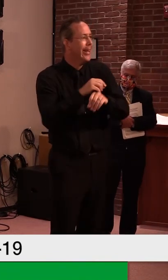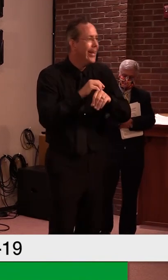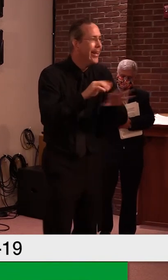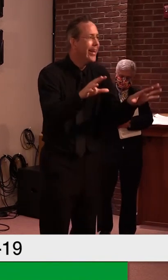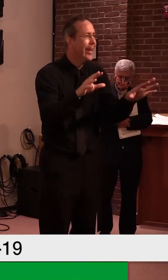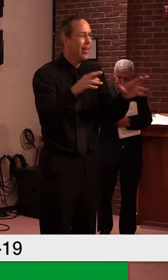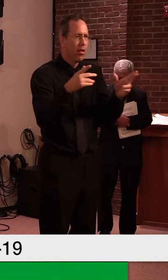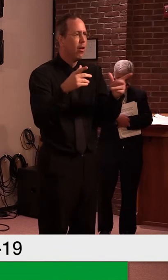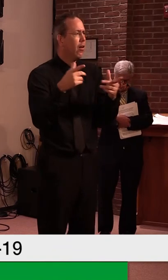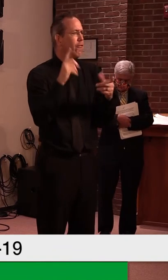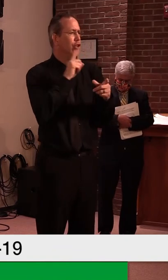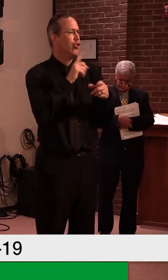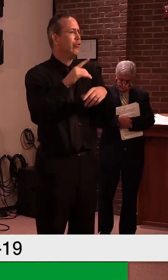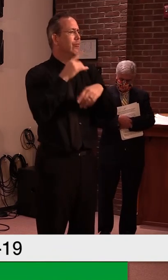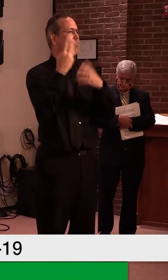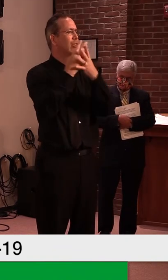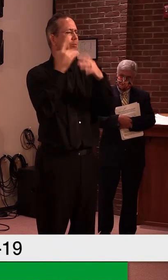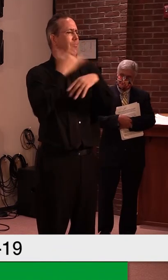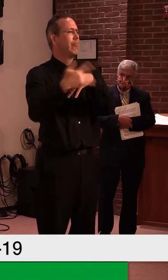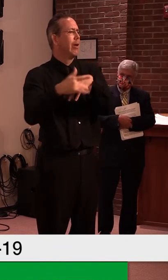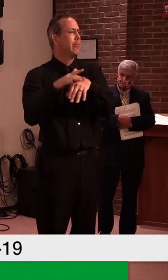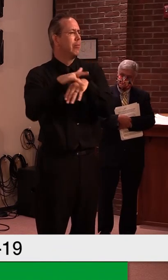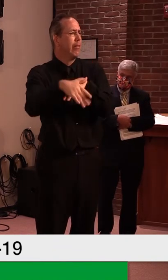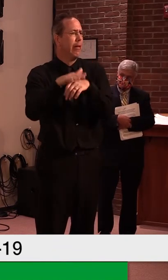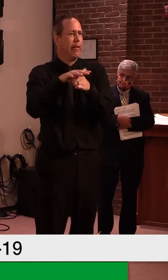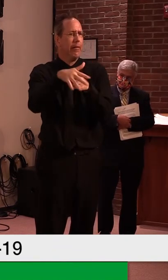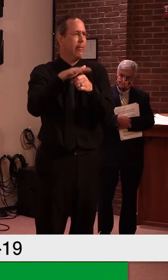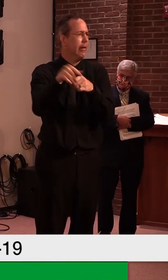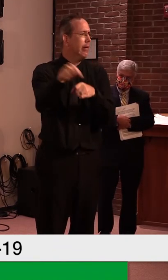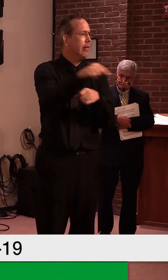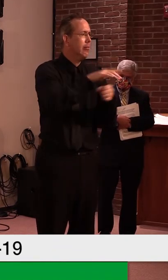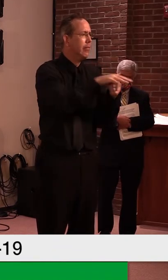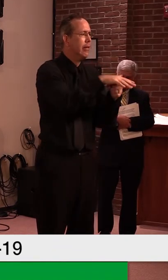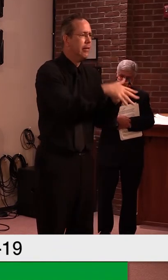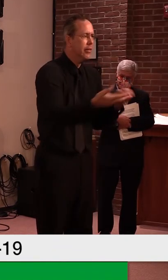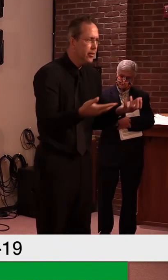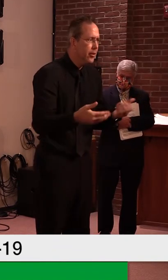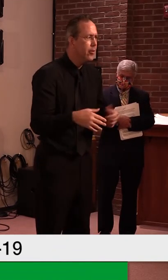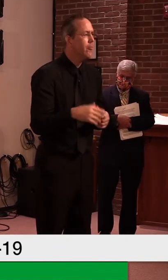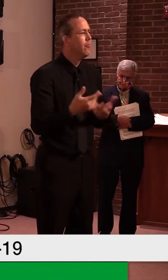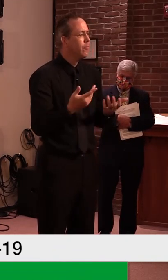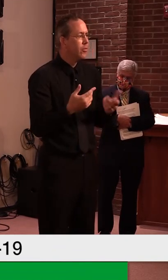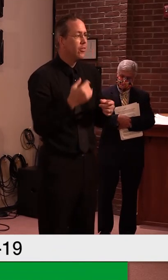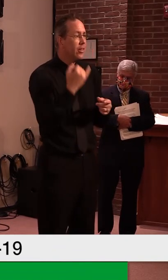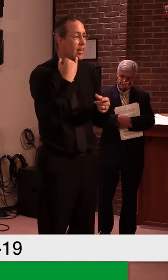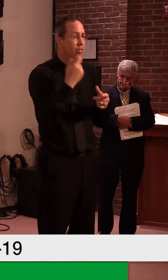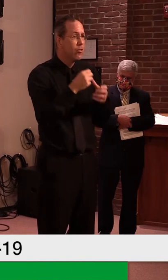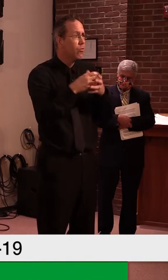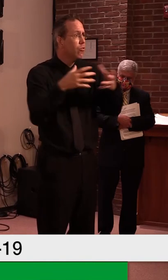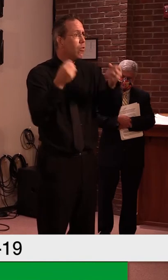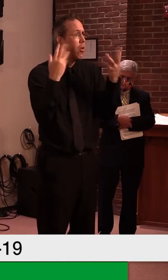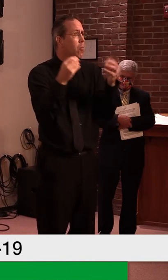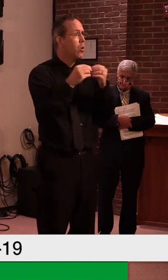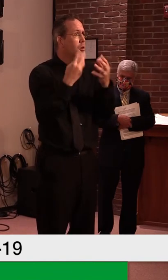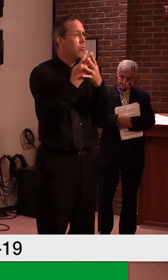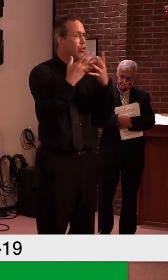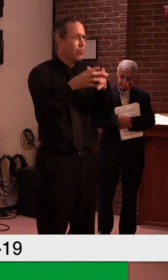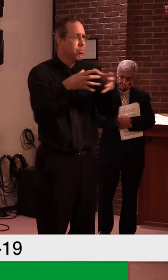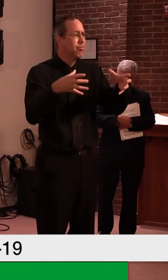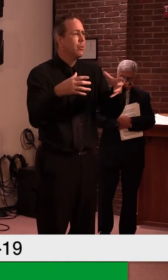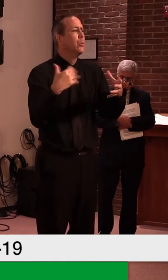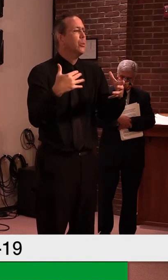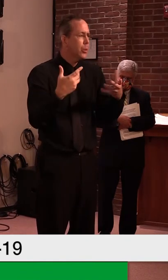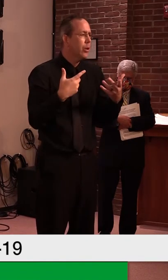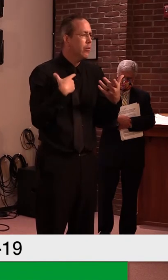didn't grow the population any further, we could bring them back. Uh, we could put them back in the infrastructure,